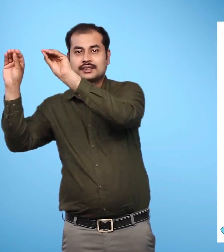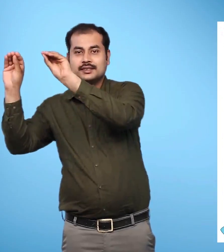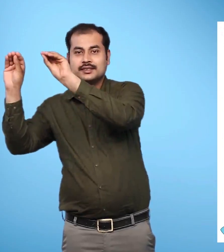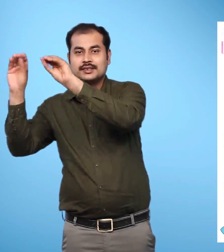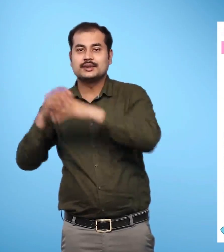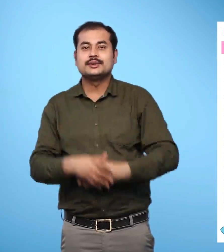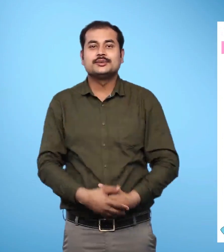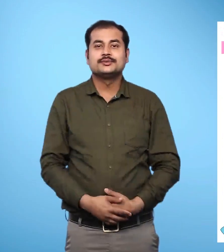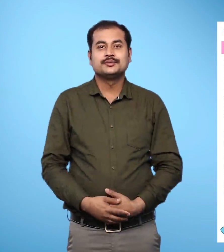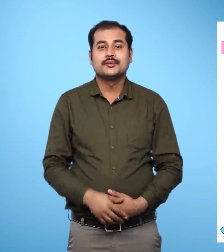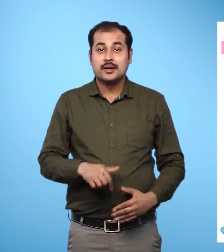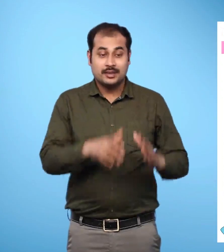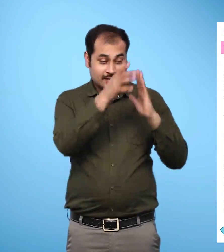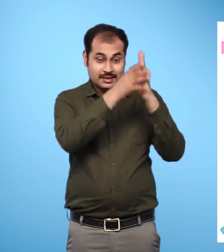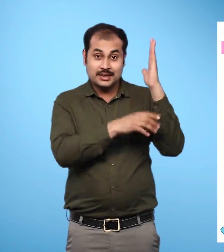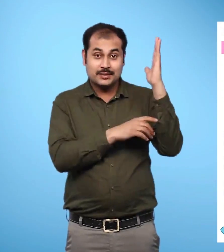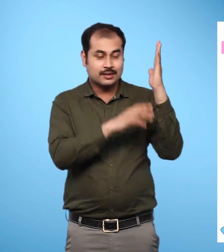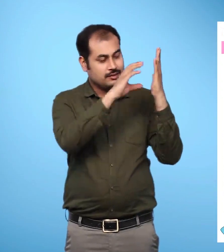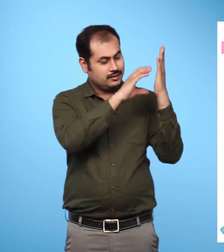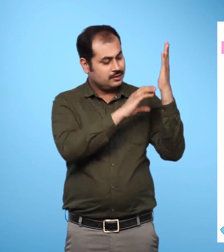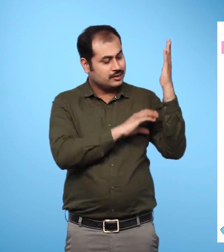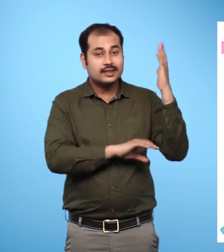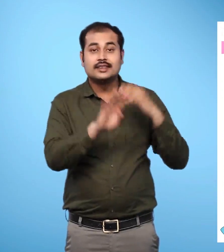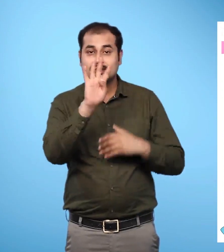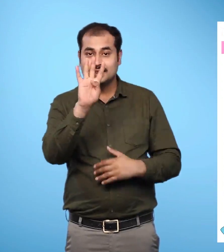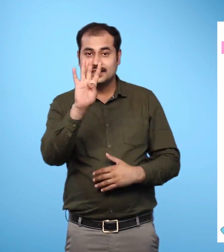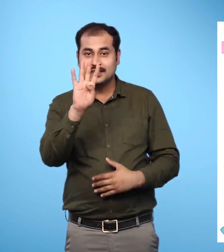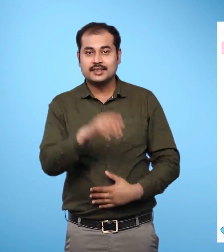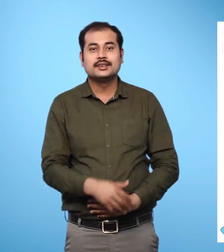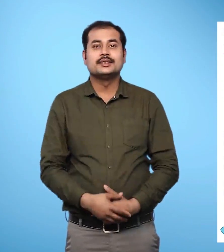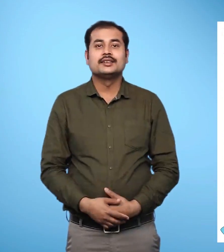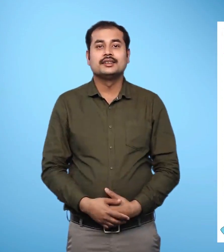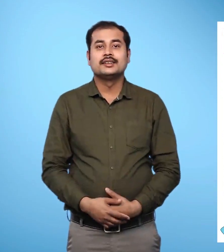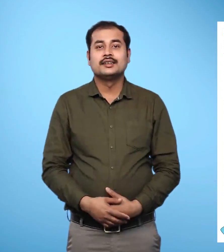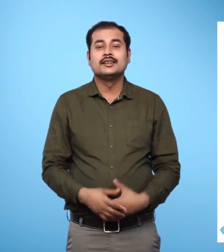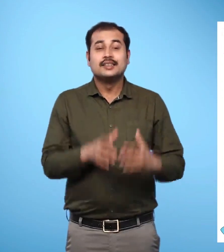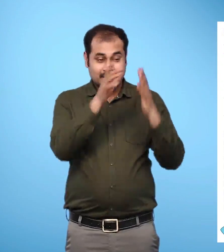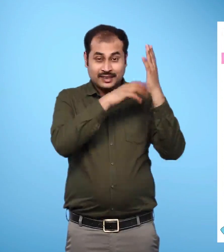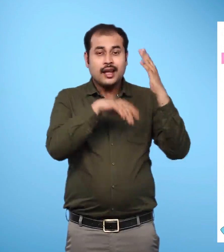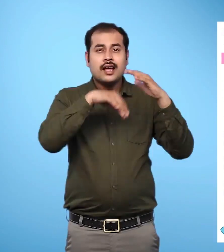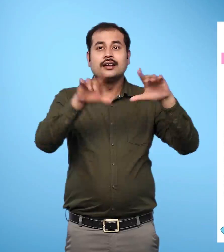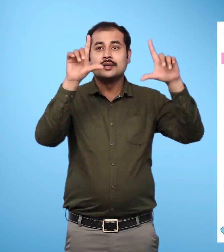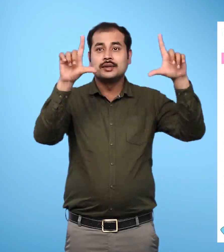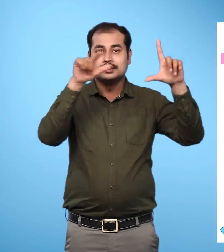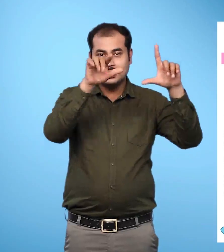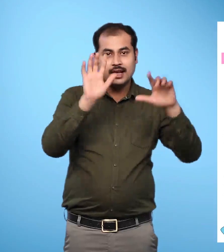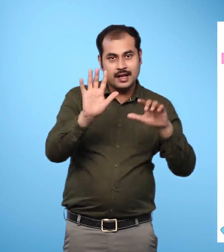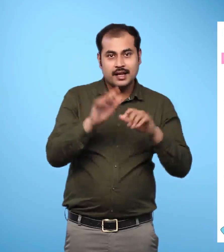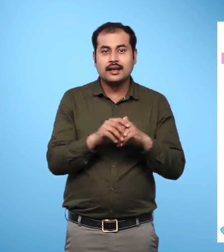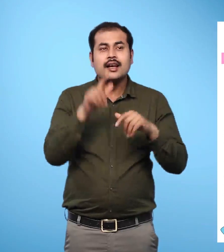This page is divided into 4 parts. Each part has a picture of more